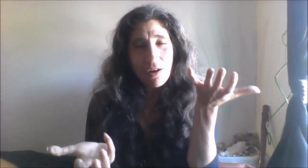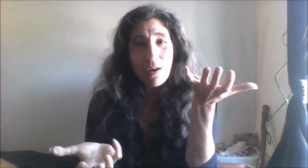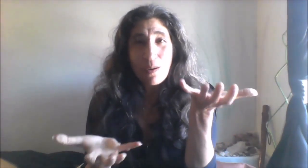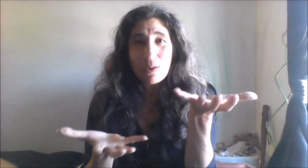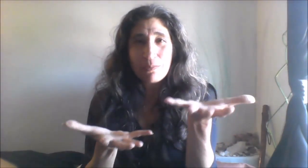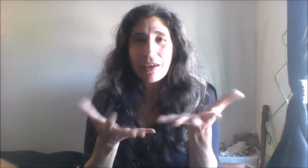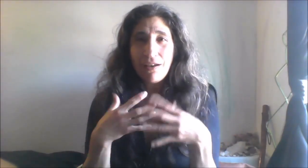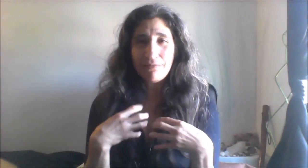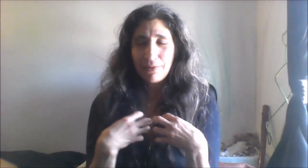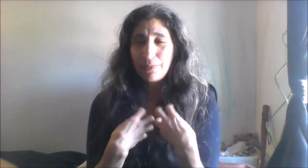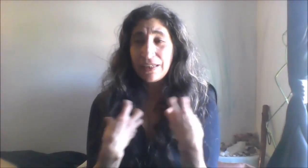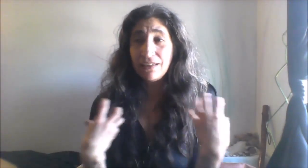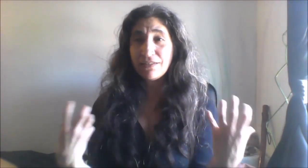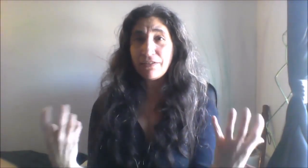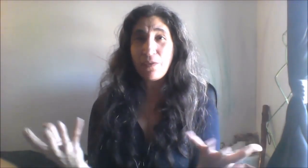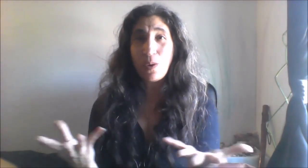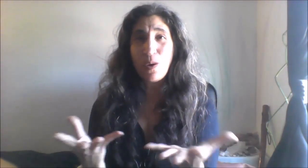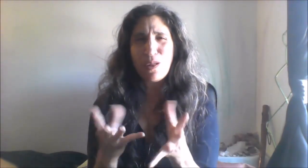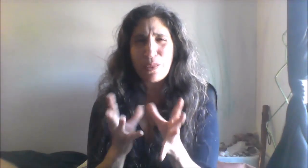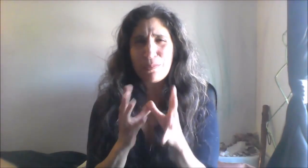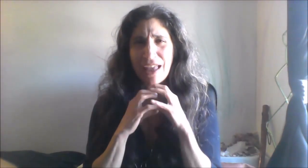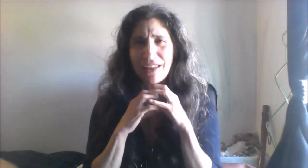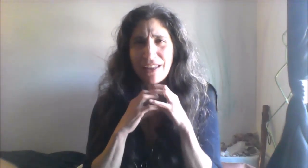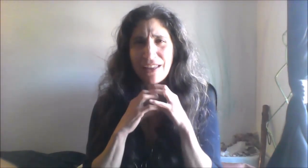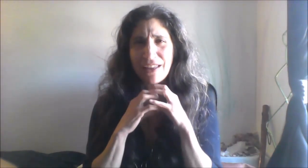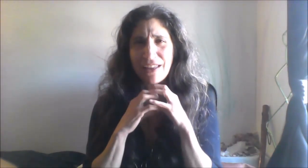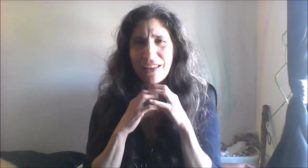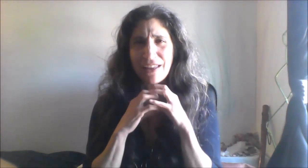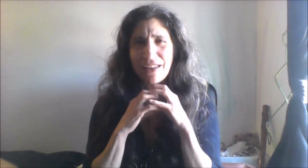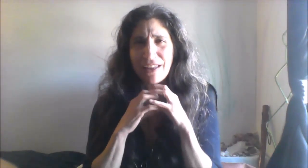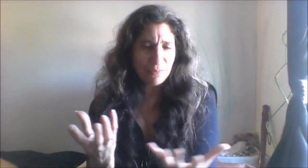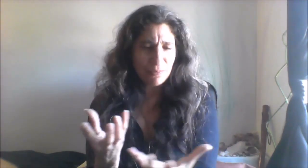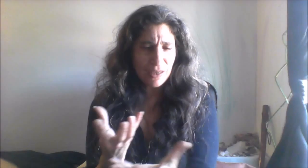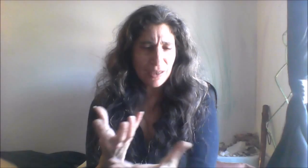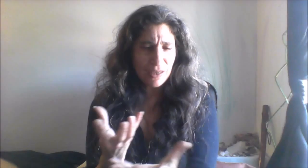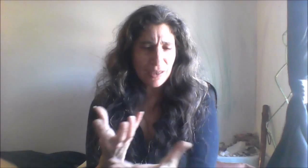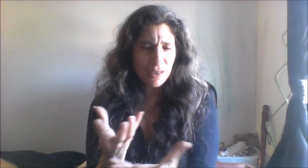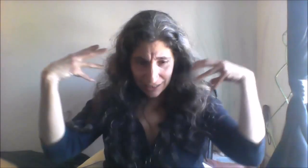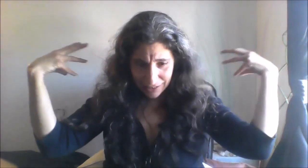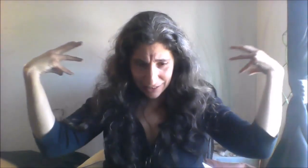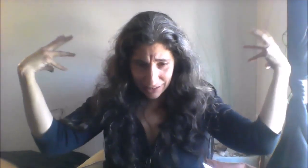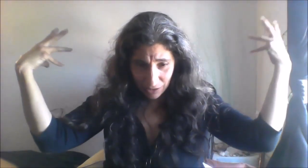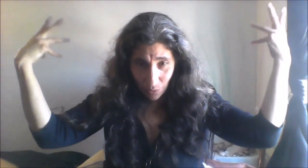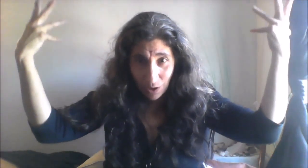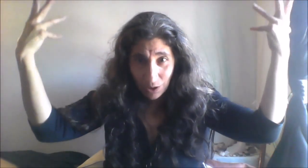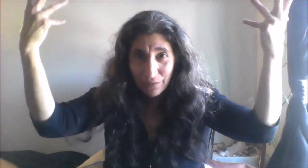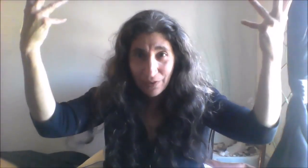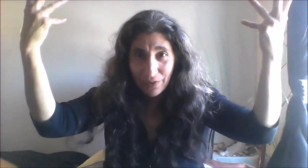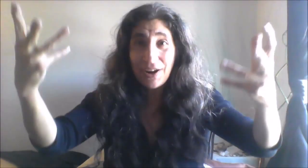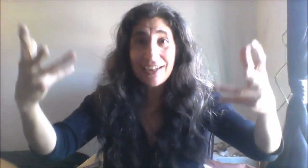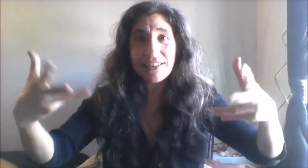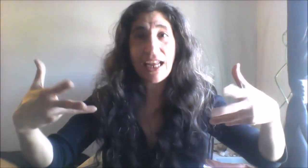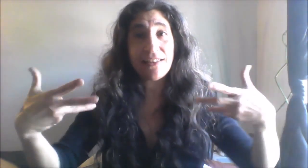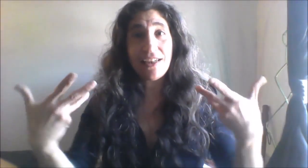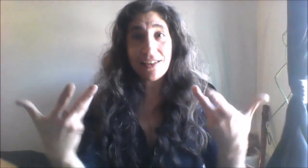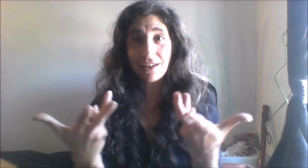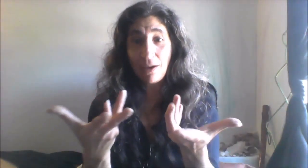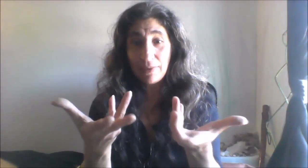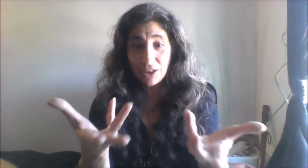i'm seeing fulfillment i'm seeing abundance this is going i'm seeing some really incredible magical